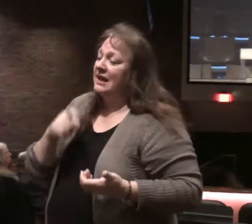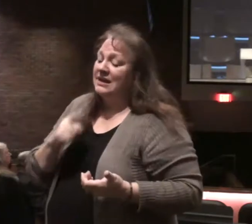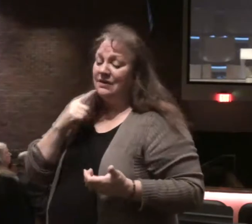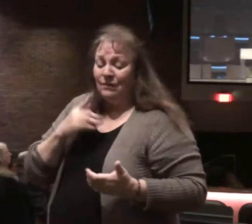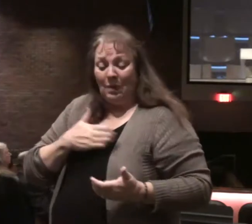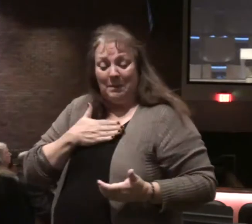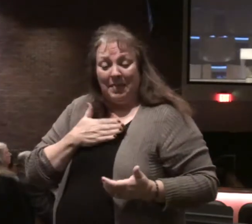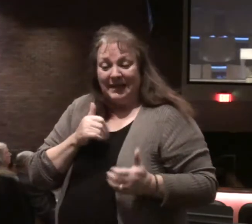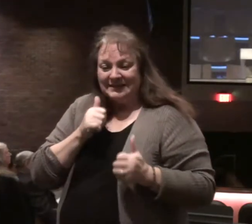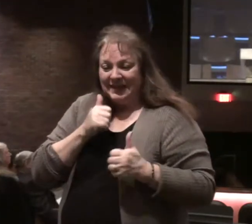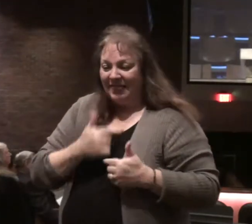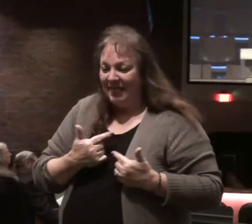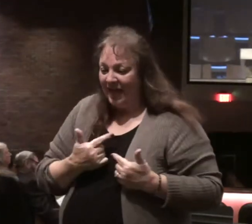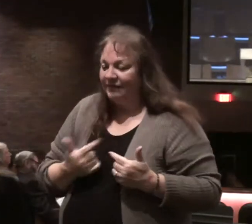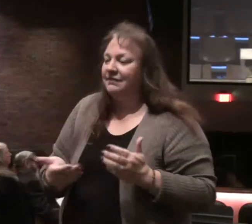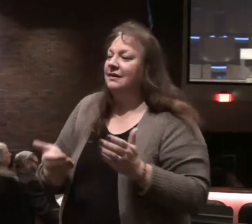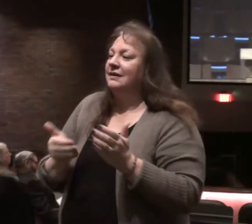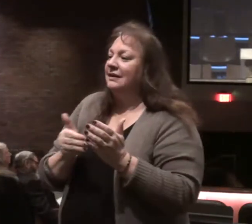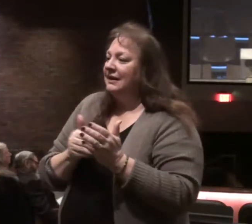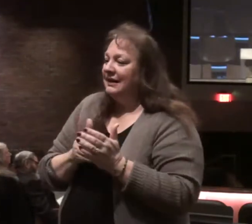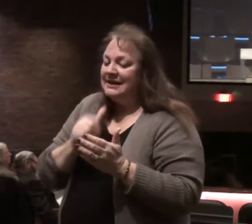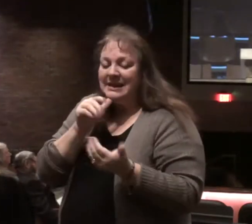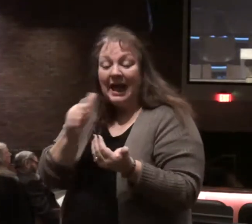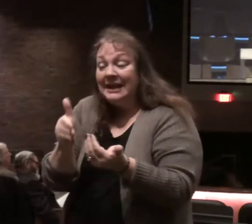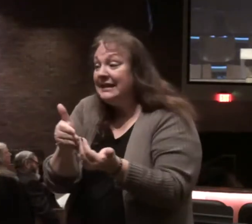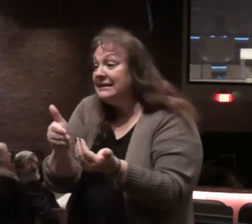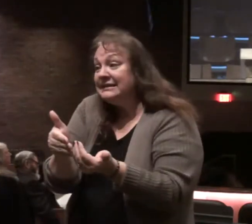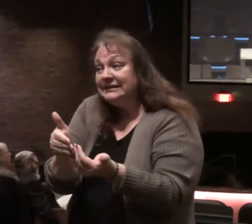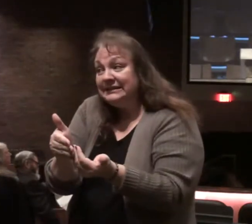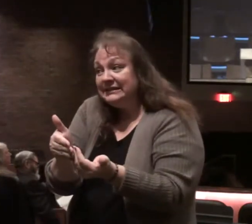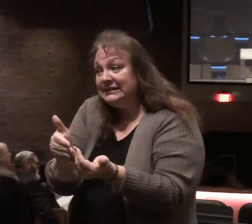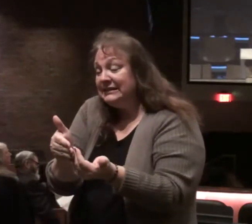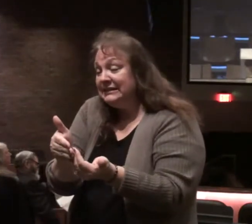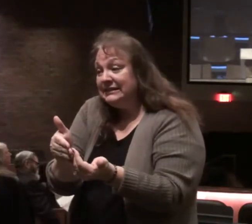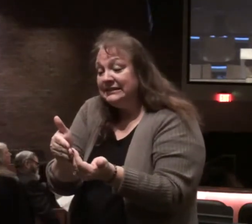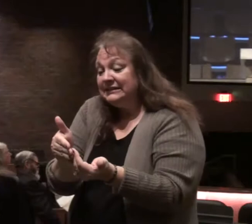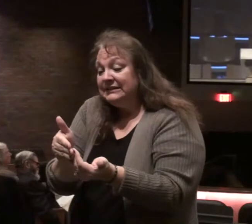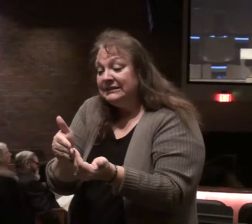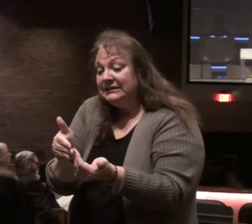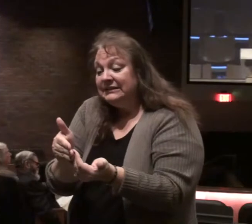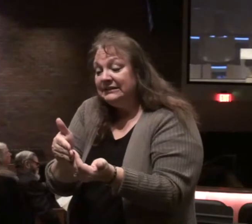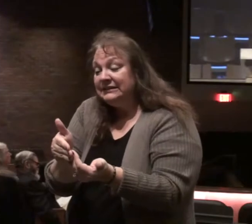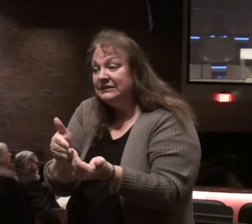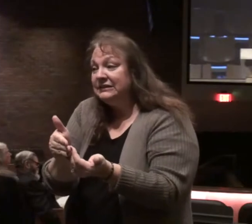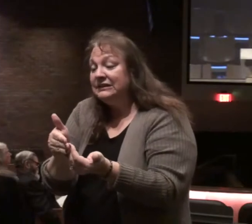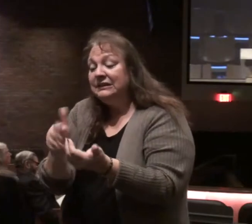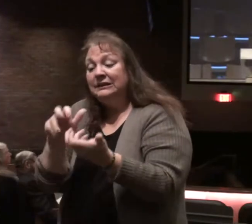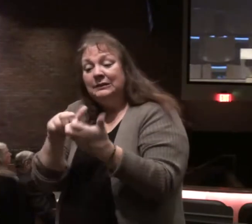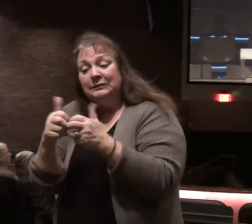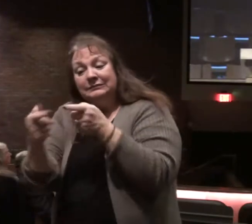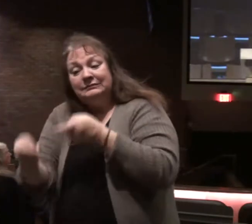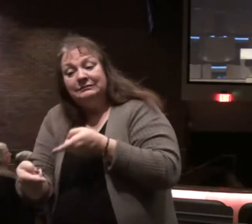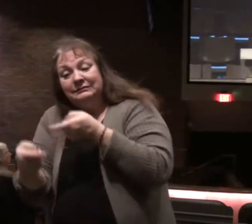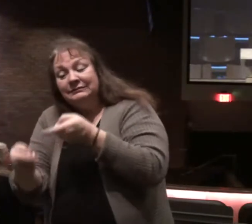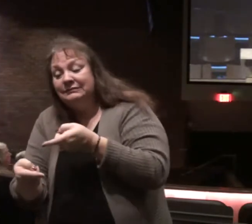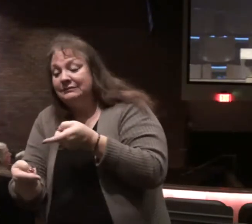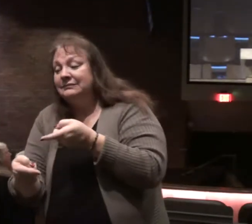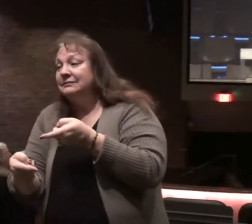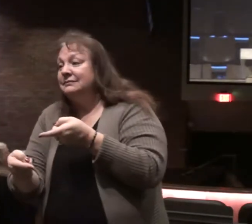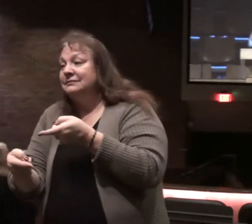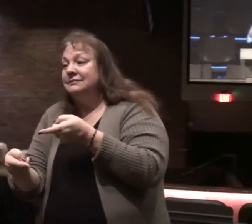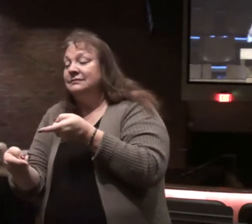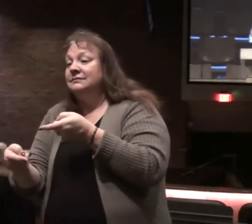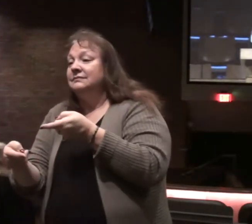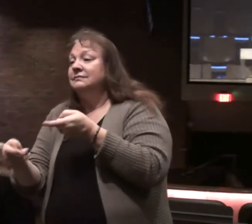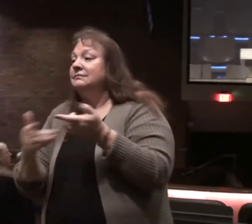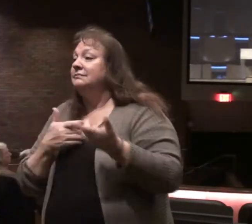life again not the easy life it will meet many trials that the Lord or sovereign God puts in our